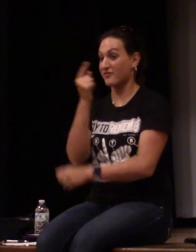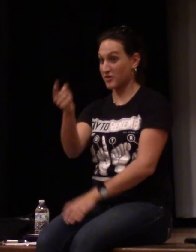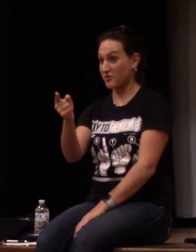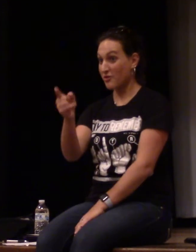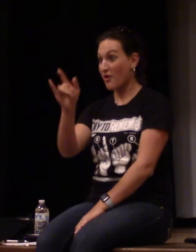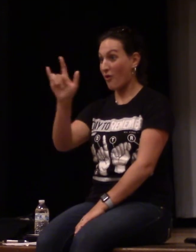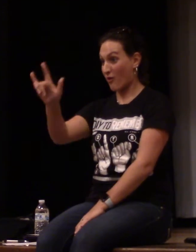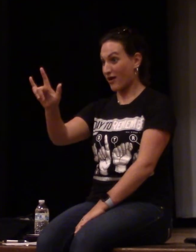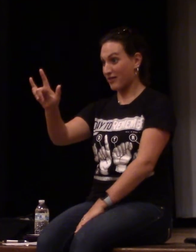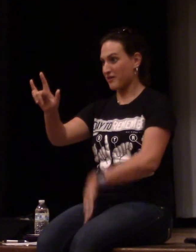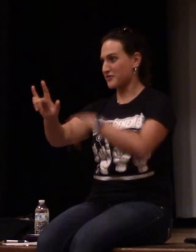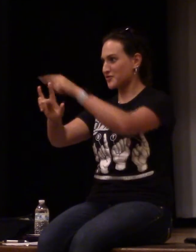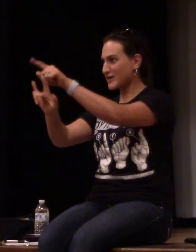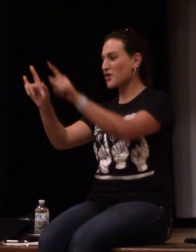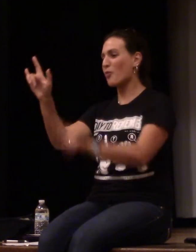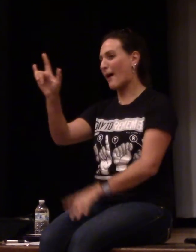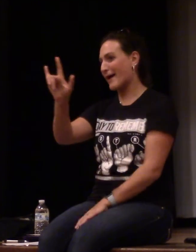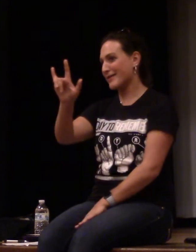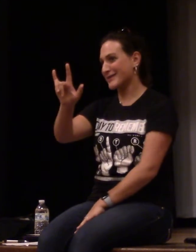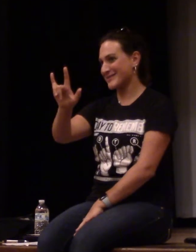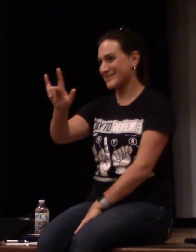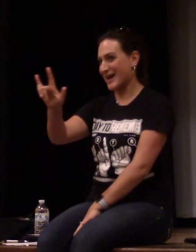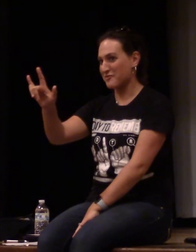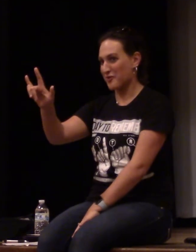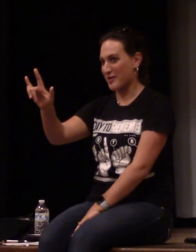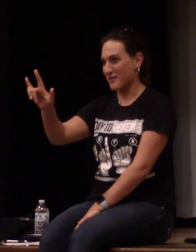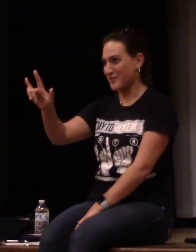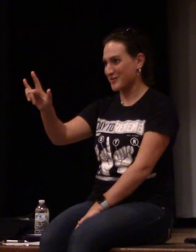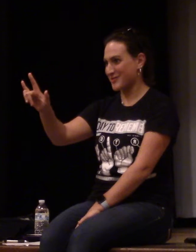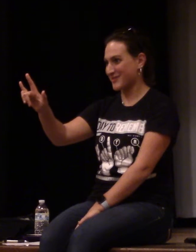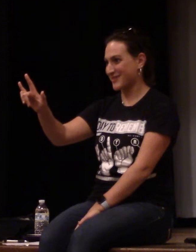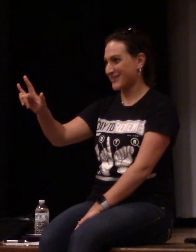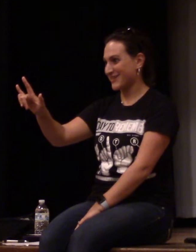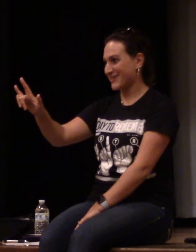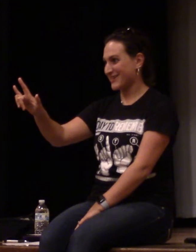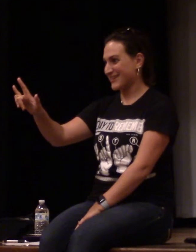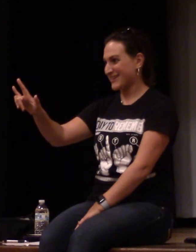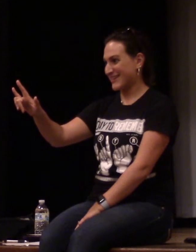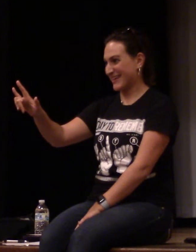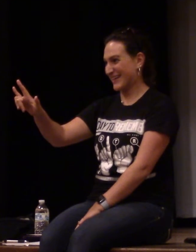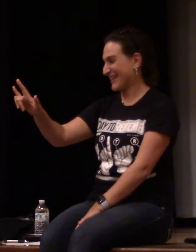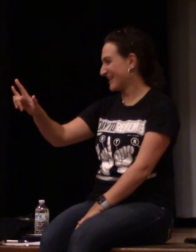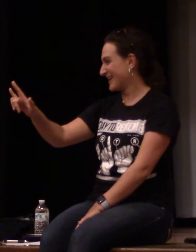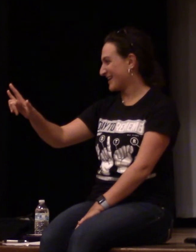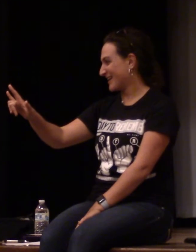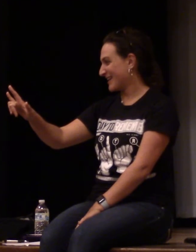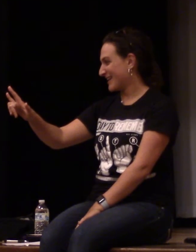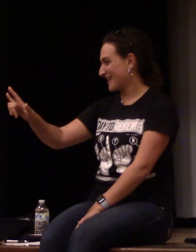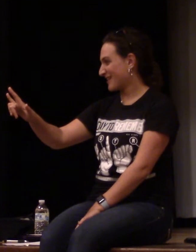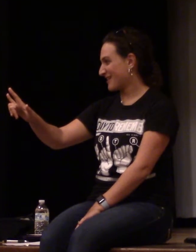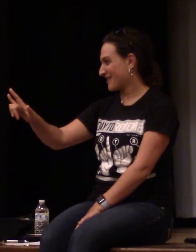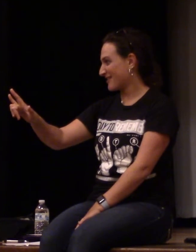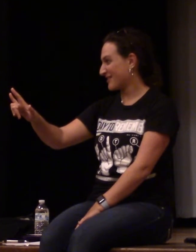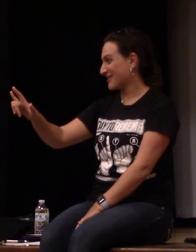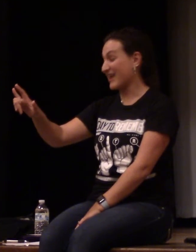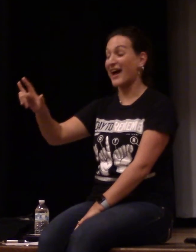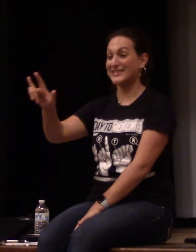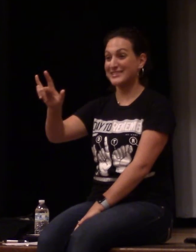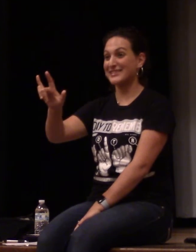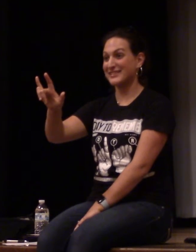you or I love you. Do you guys know why that is the sign for I love you? I you or like that I like that. Yes. I really